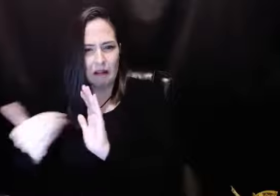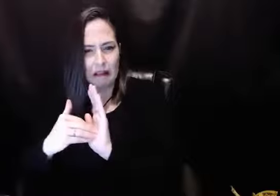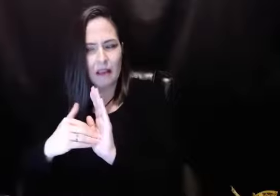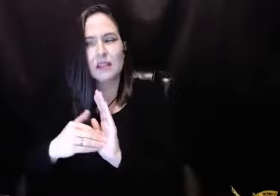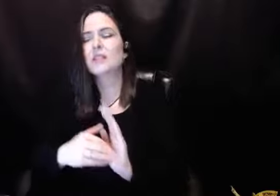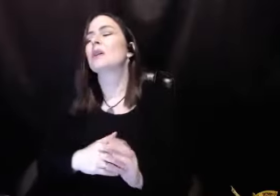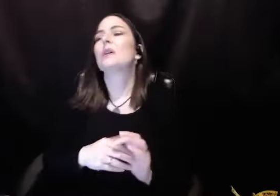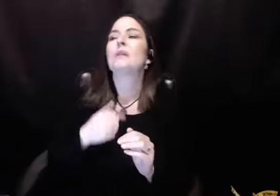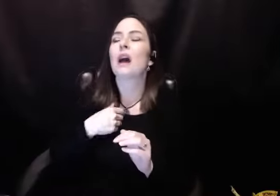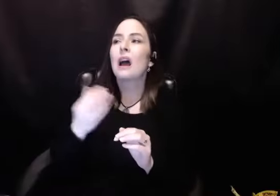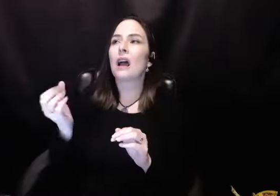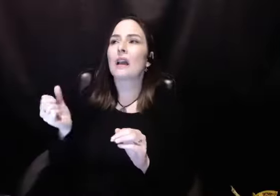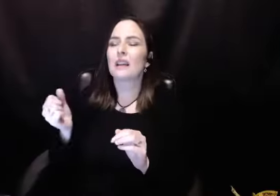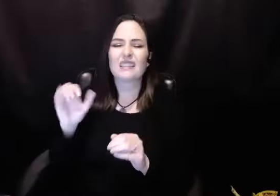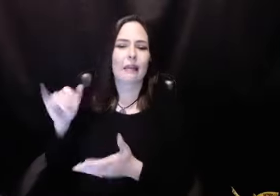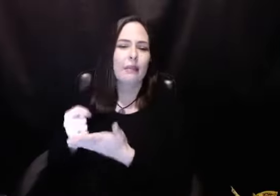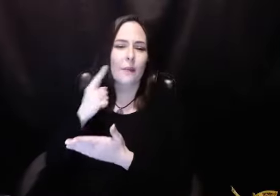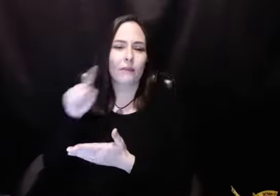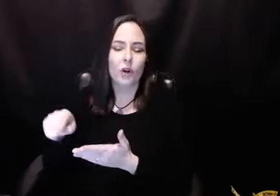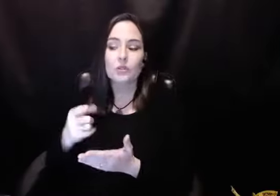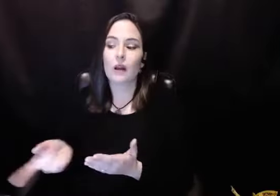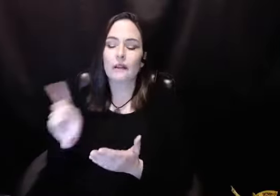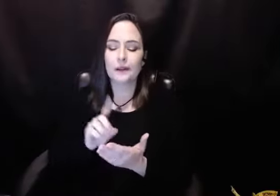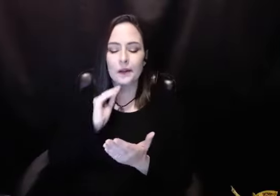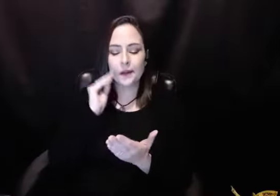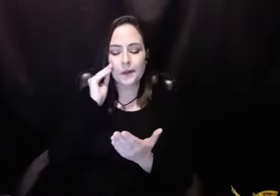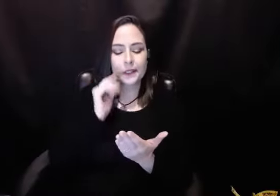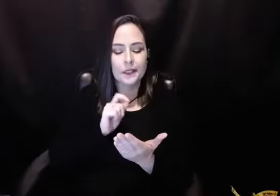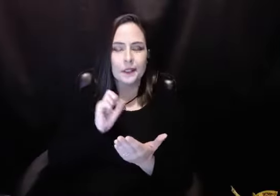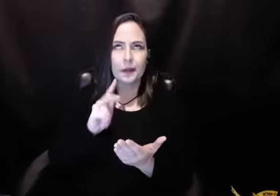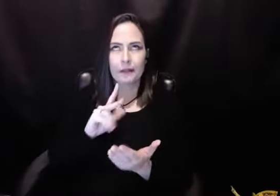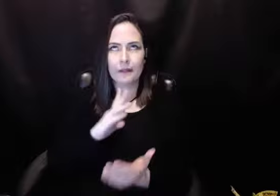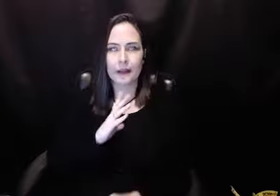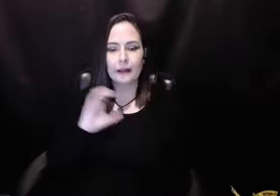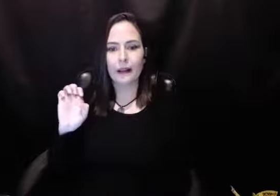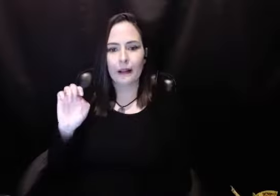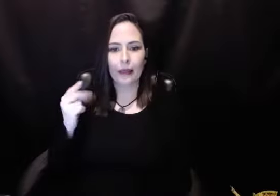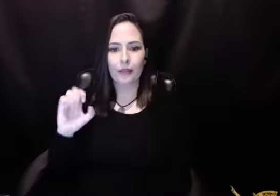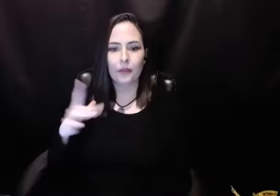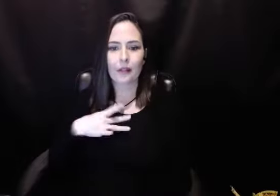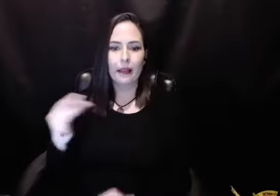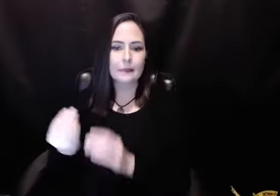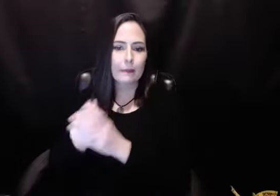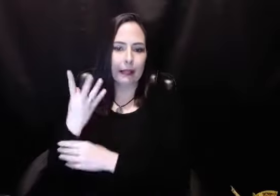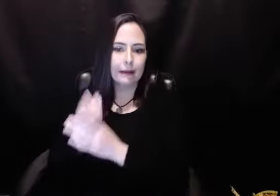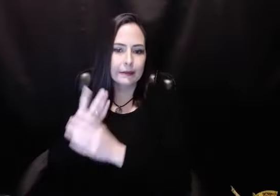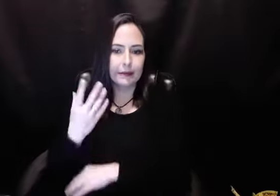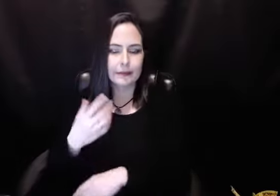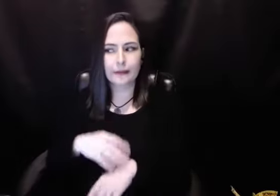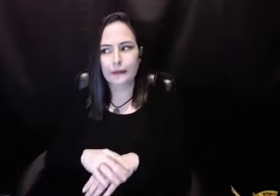She said, it's good therapy. So, I come home and I write, Ethel likes plants. Yes, that's something good about Ethel.